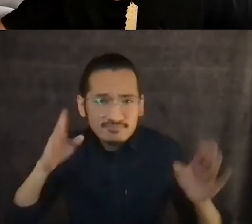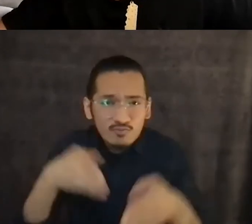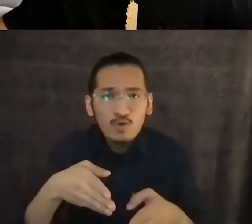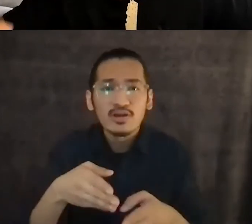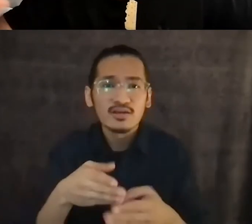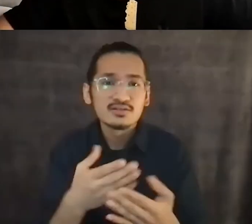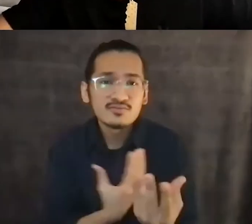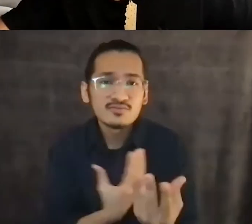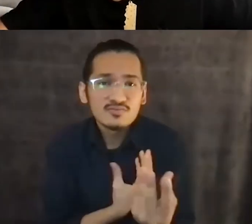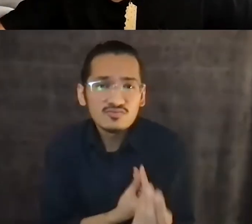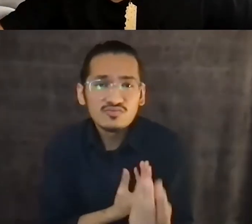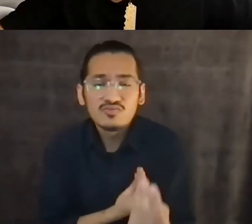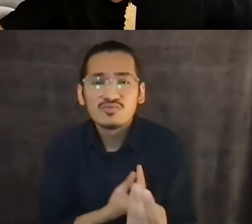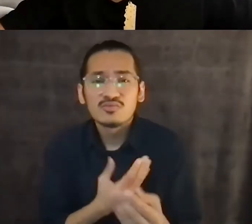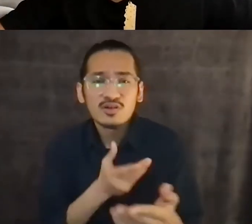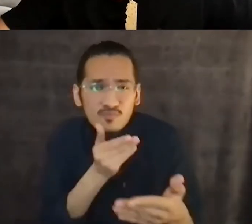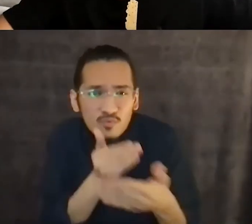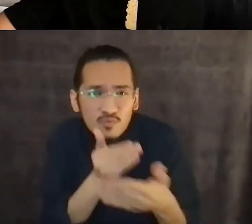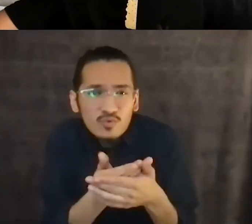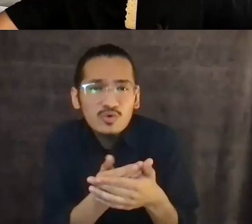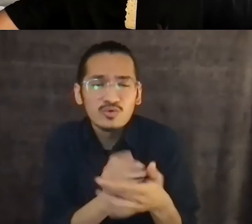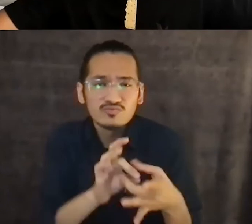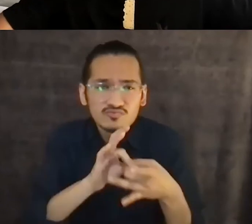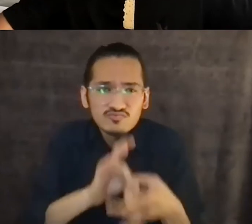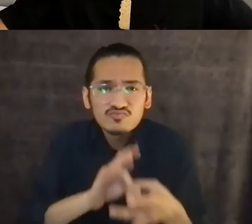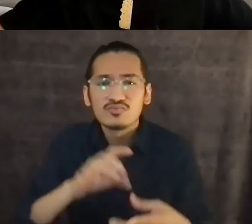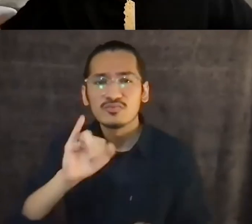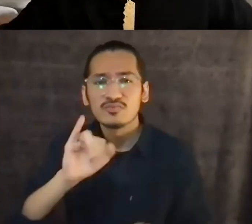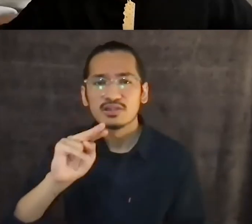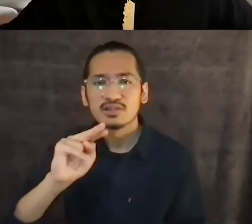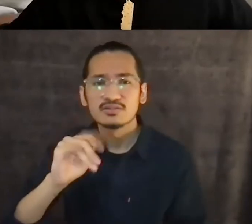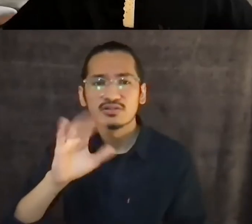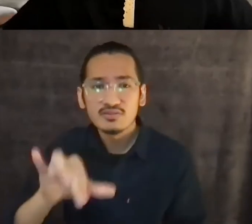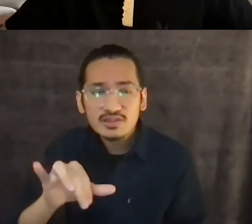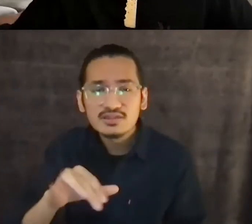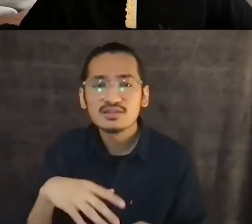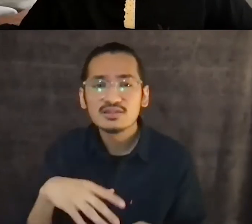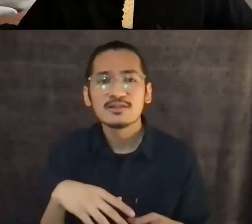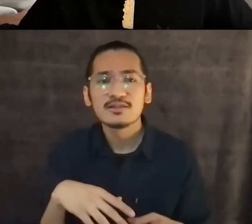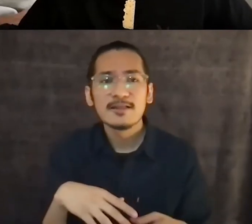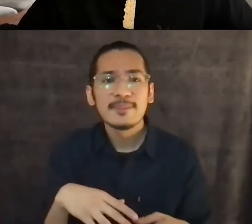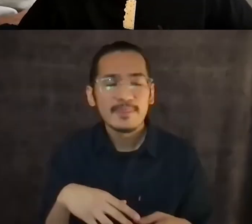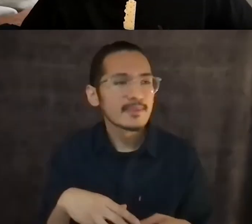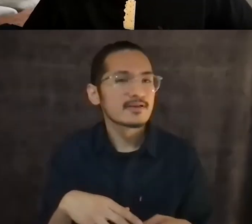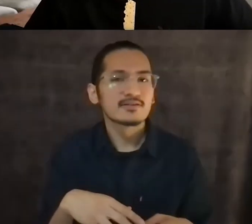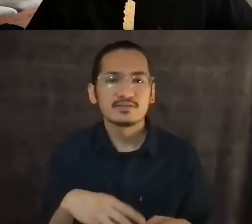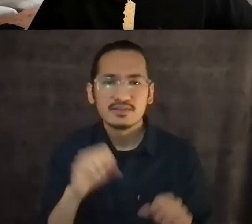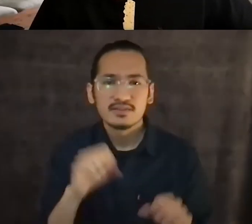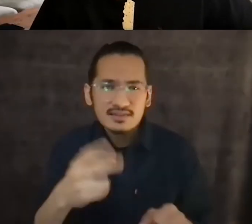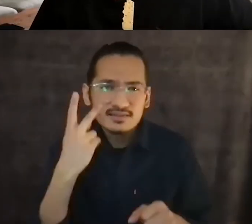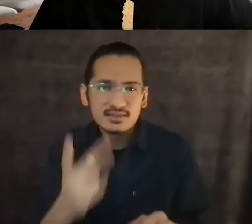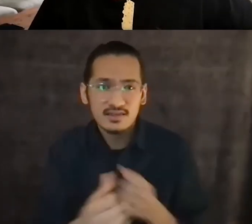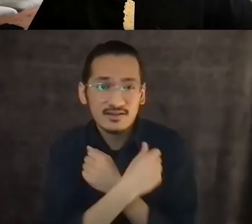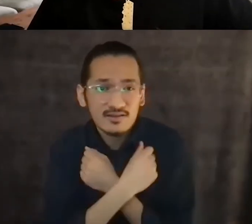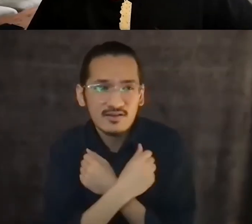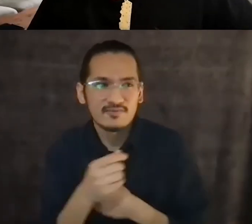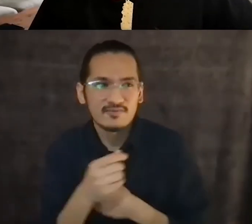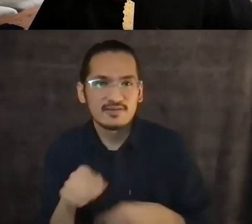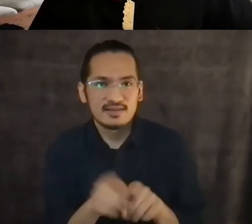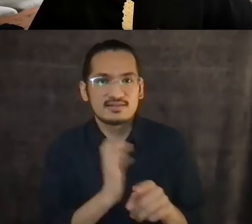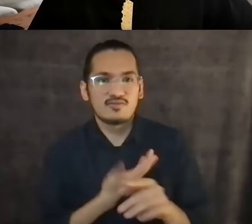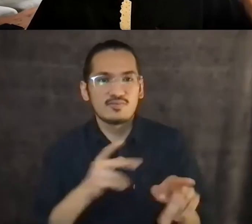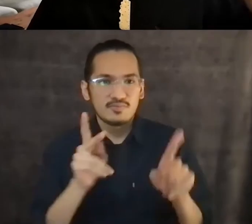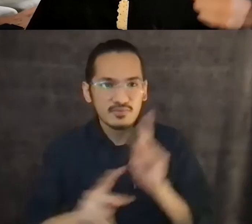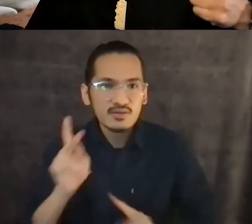relationship even across difference in whatever we conceive of as our people is going to be really important and that